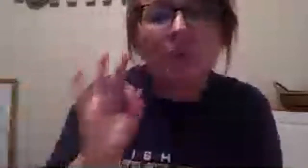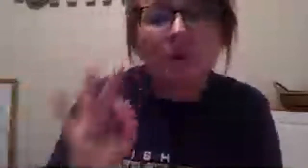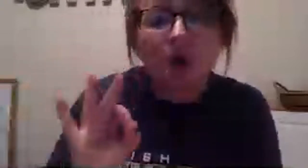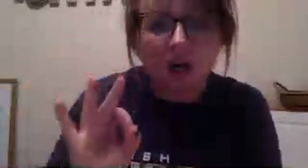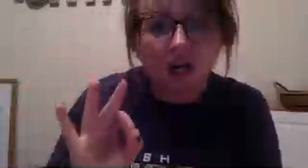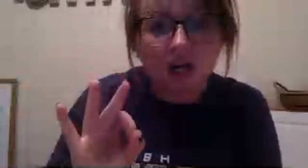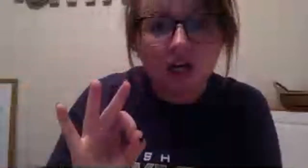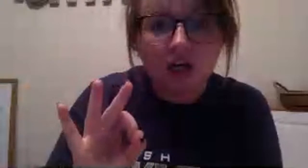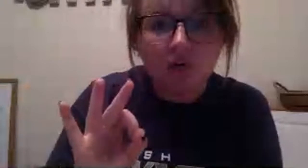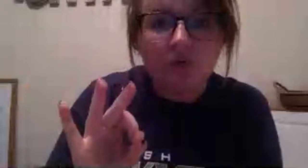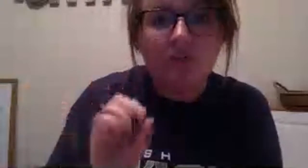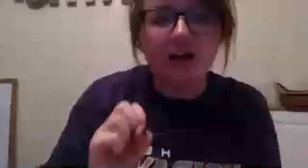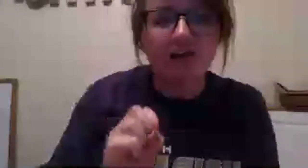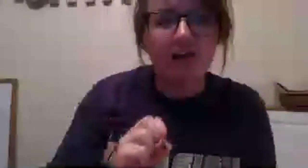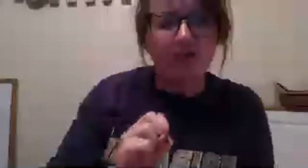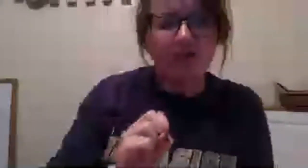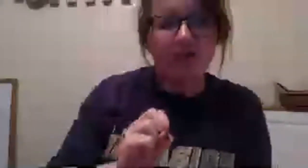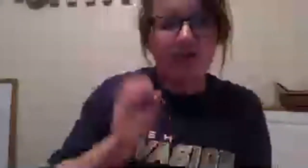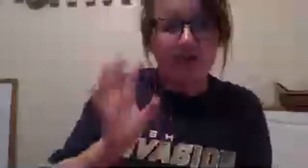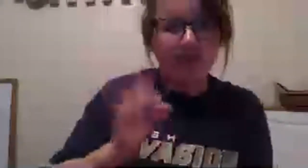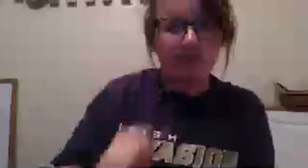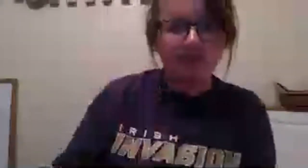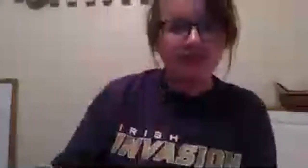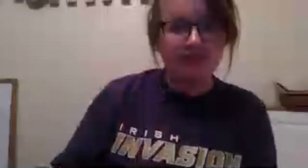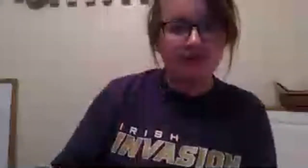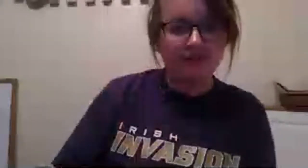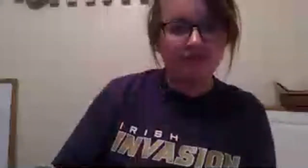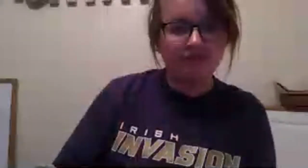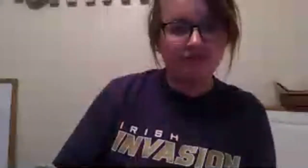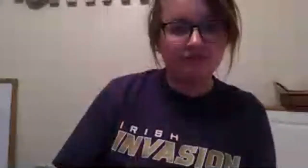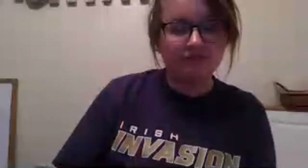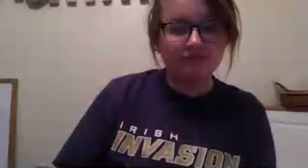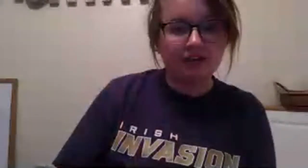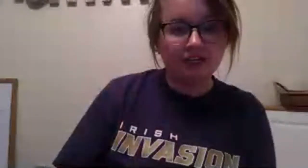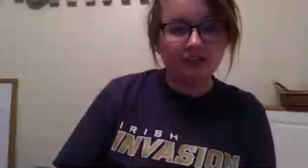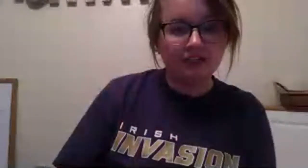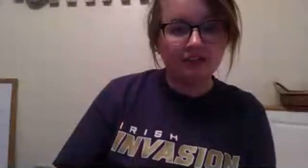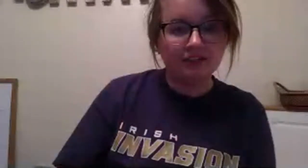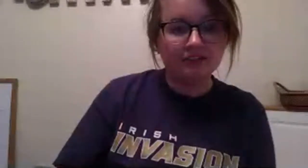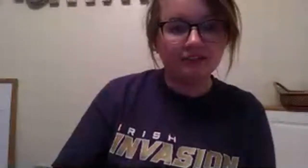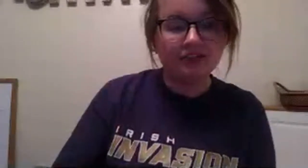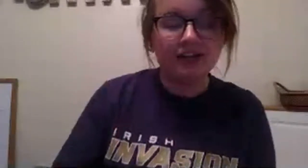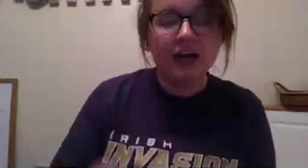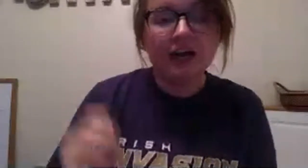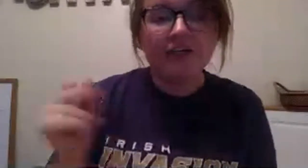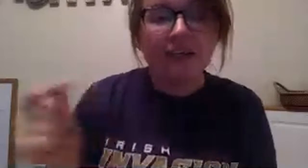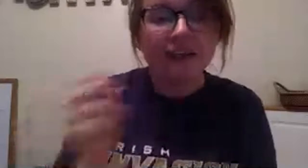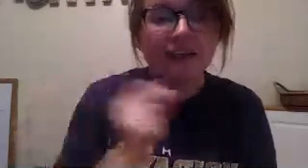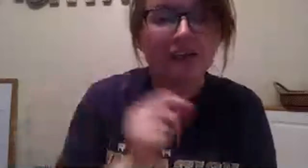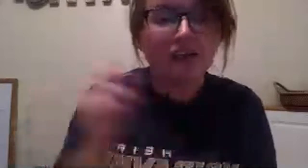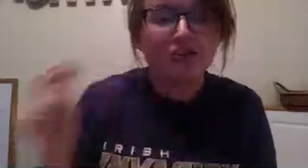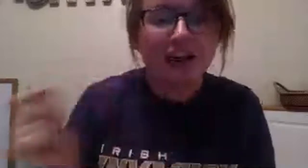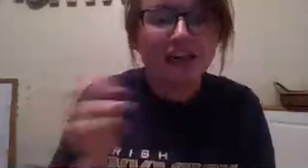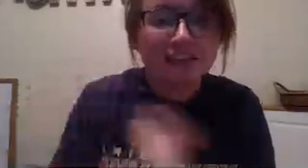wore was enough to cast out this demon right that is crazy